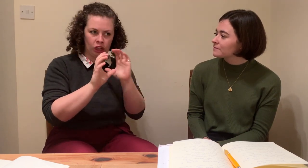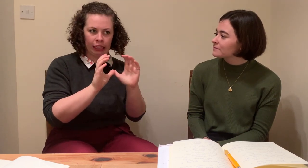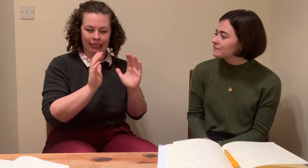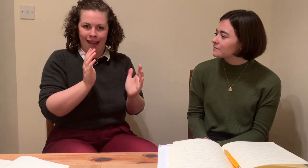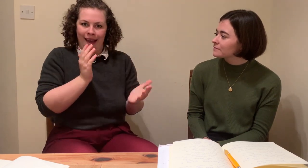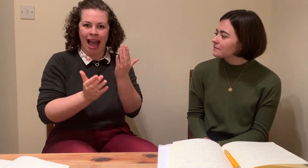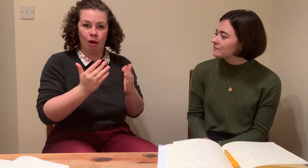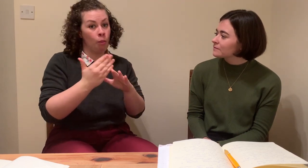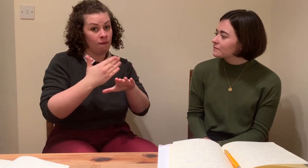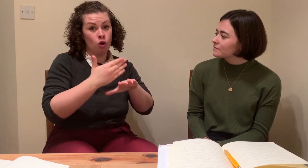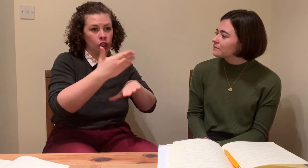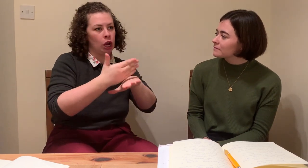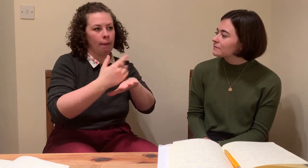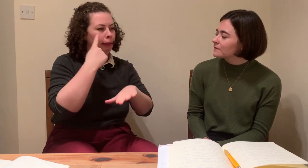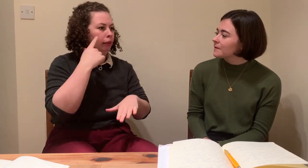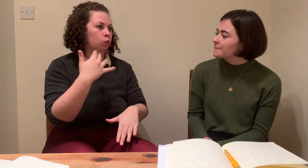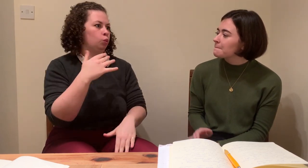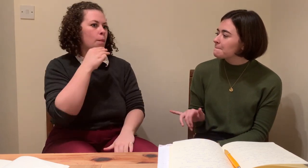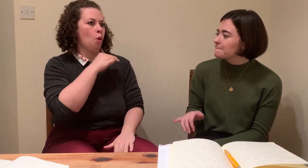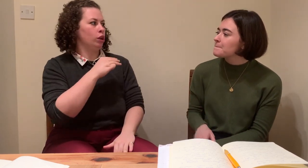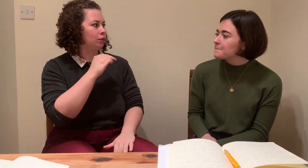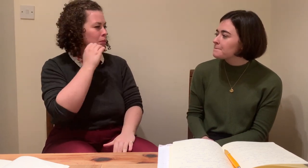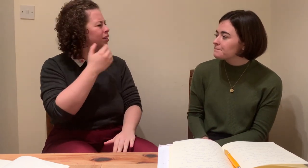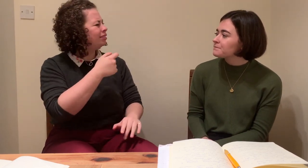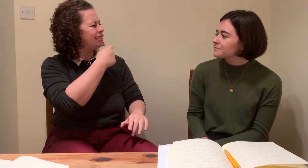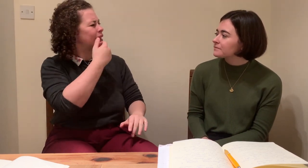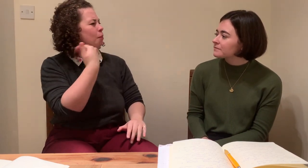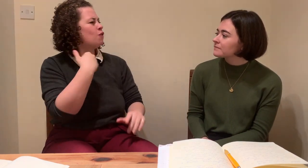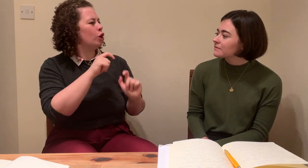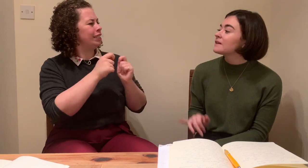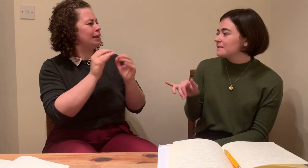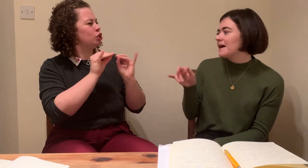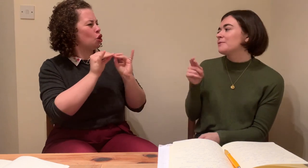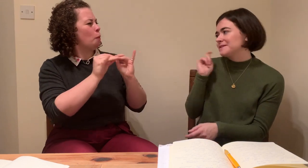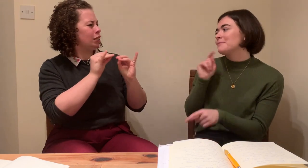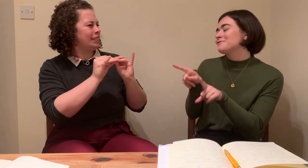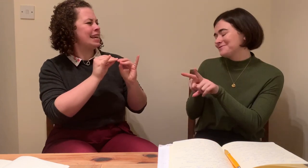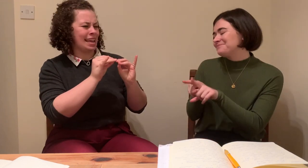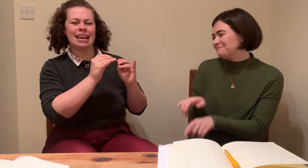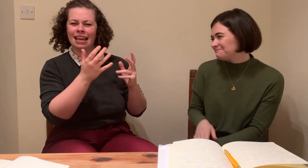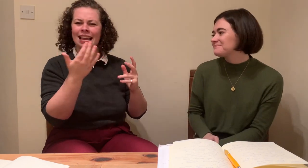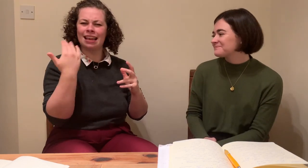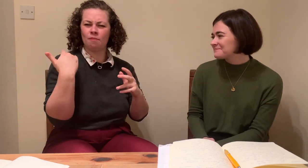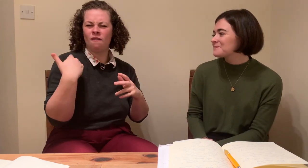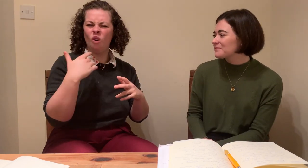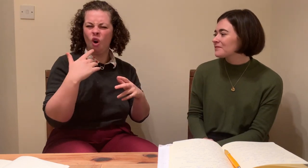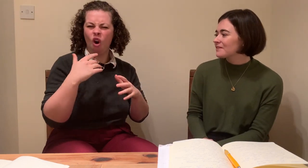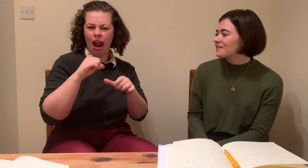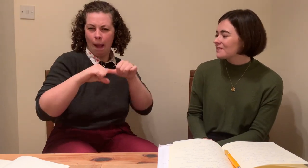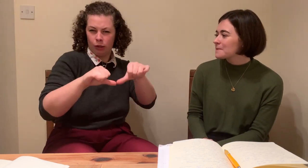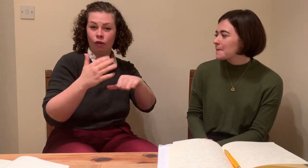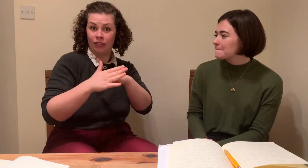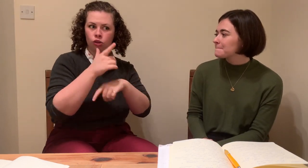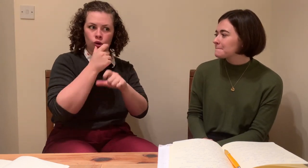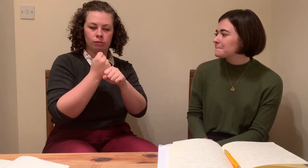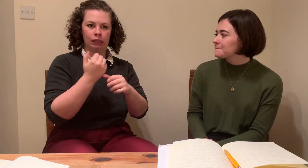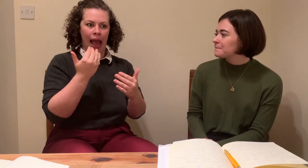exactly it's part of that forward planning and making sure everyone's aware of the process because, you know, it's a different process than you'd be used to kind of maybe in your everyday